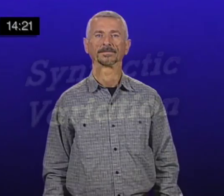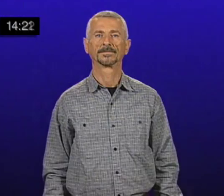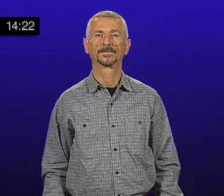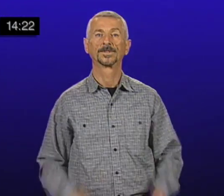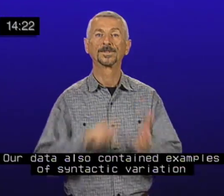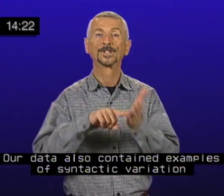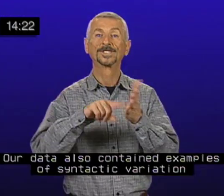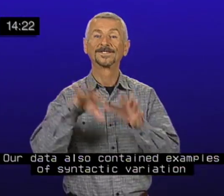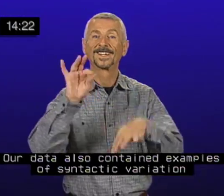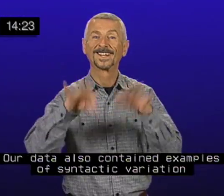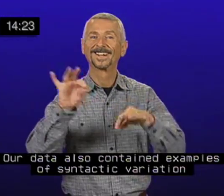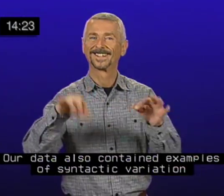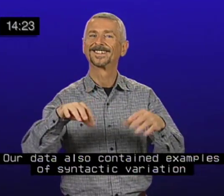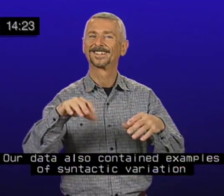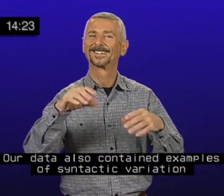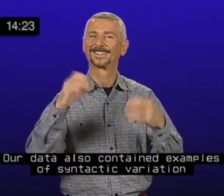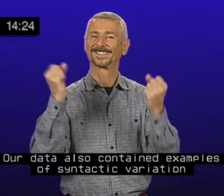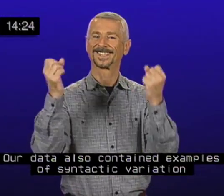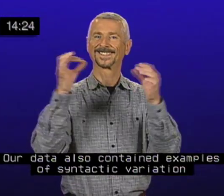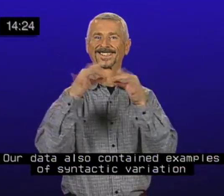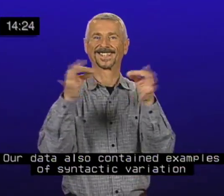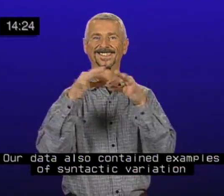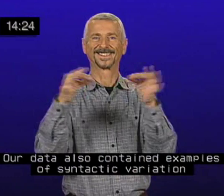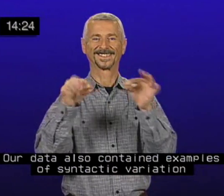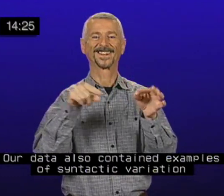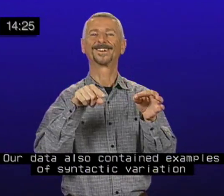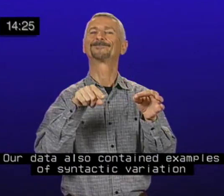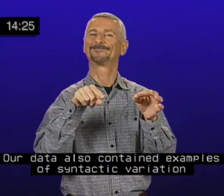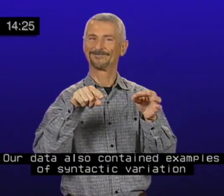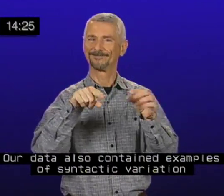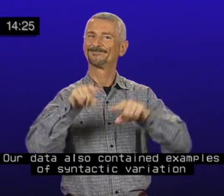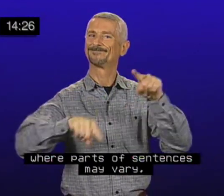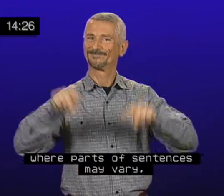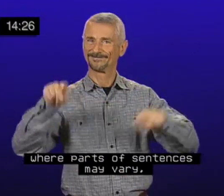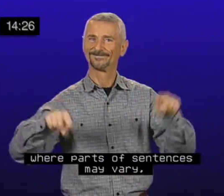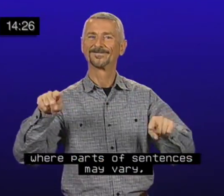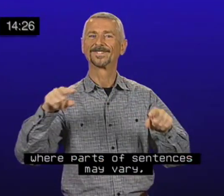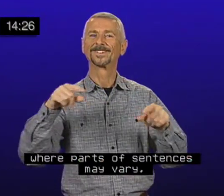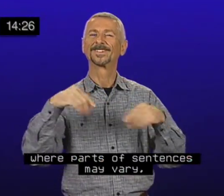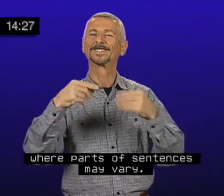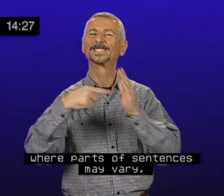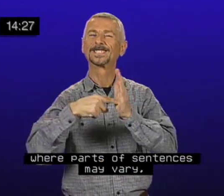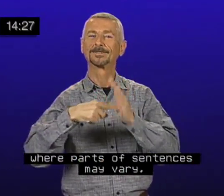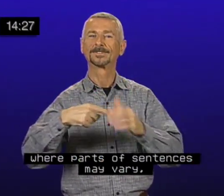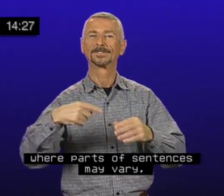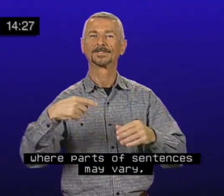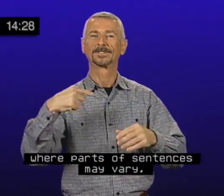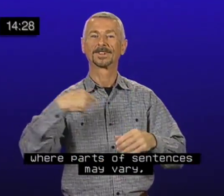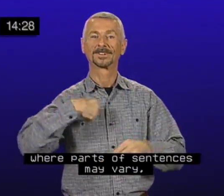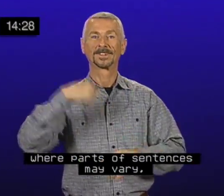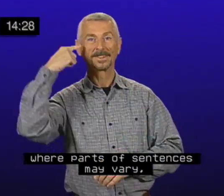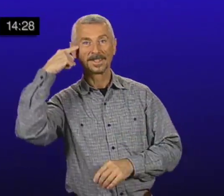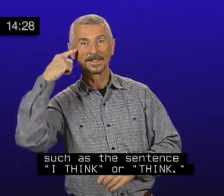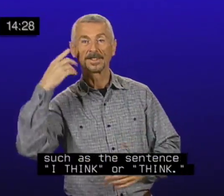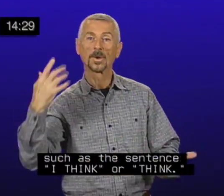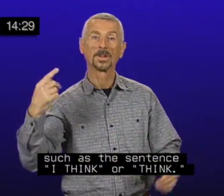Our data also contained examples of syntactic variation where parts of sentences may vary, such as the sentence I think